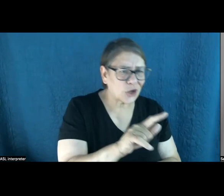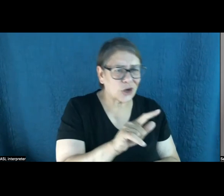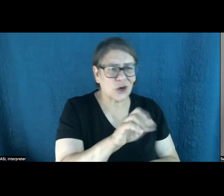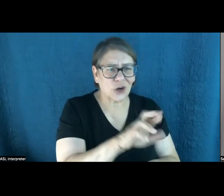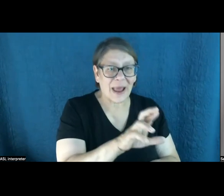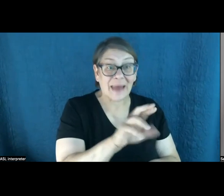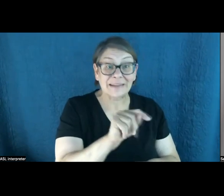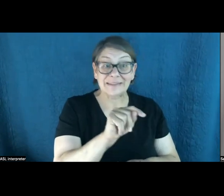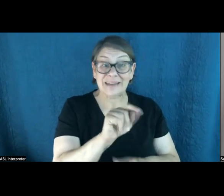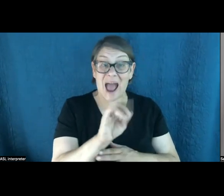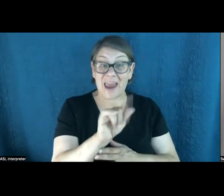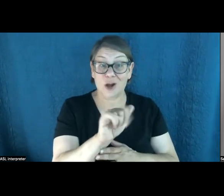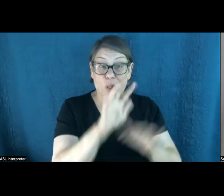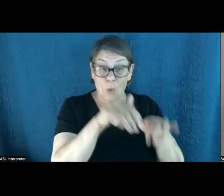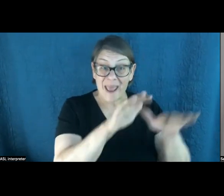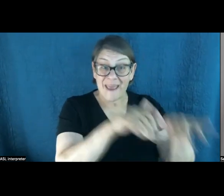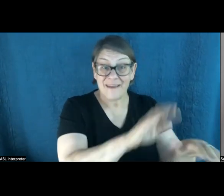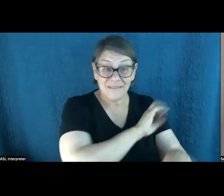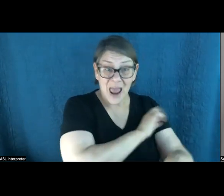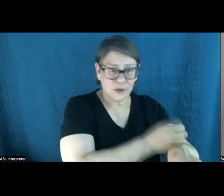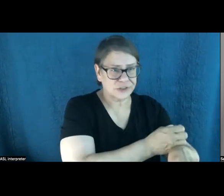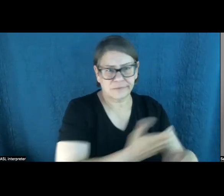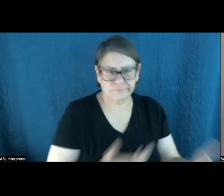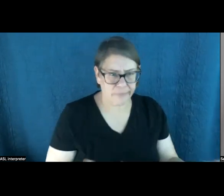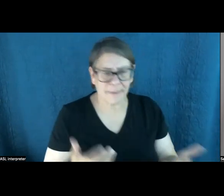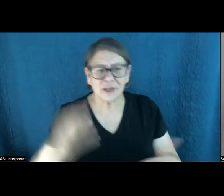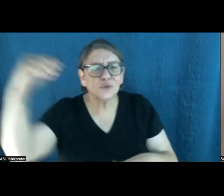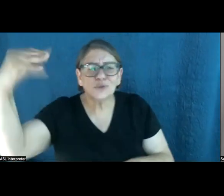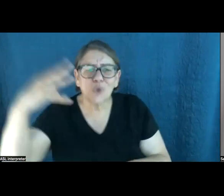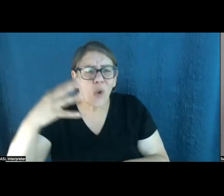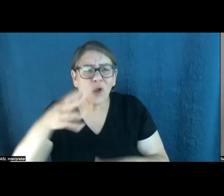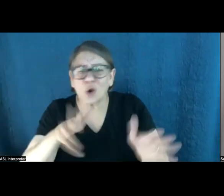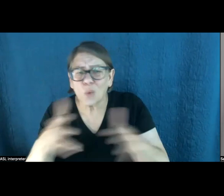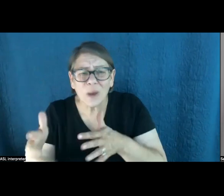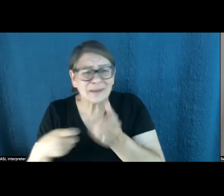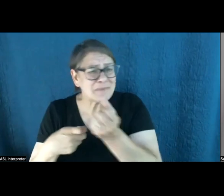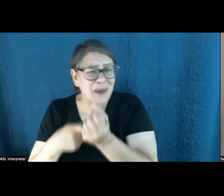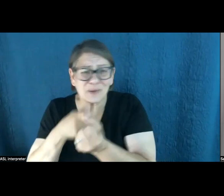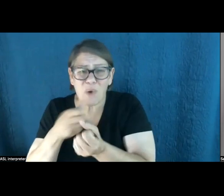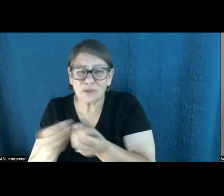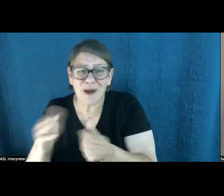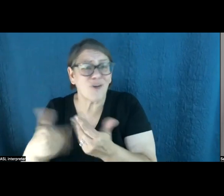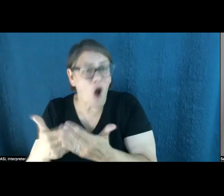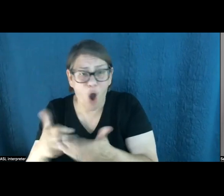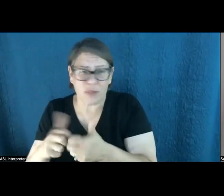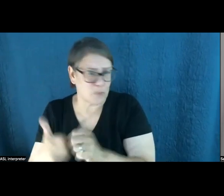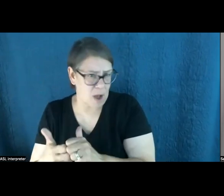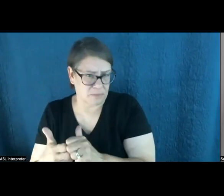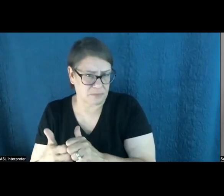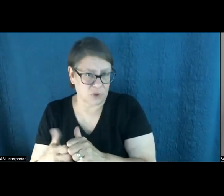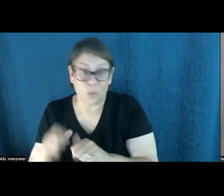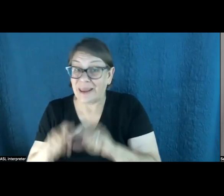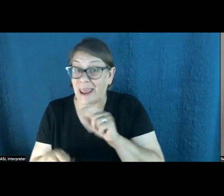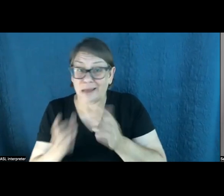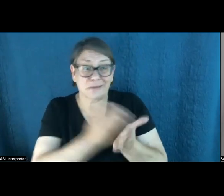I mean, don't get me wrong, solar and wind and batteries aren't going to solve all of our problems. We're not going to be able to stop burning fossil fuels just on the back of,